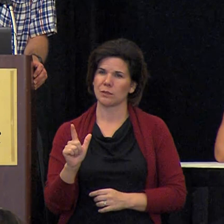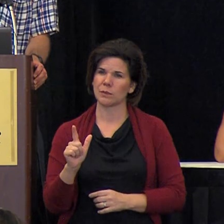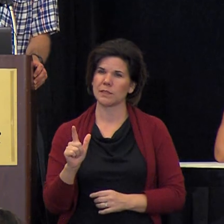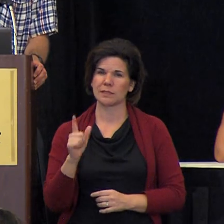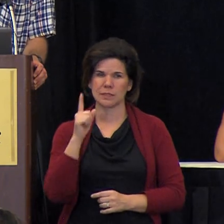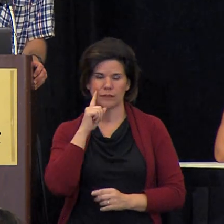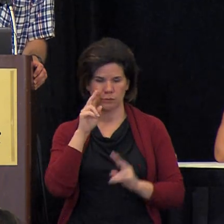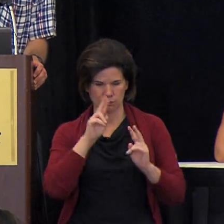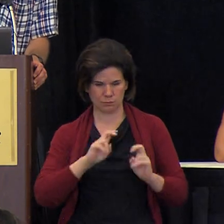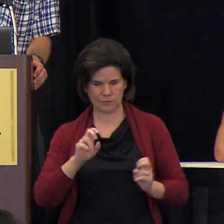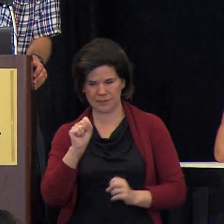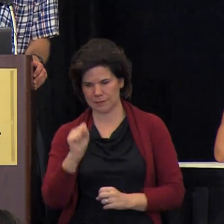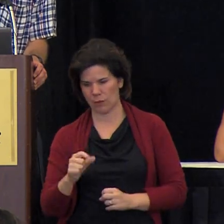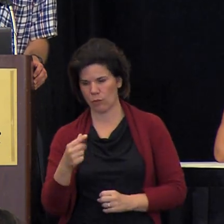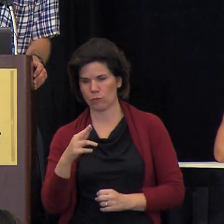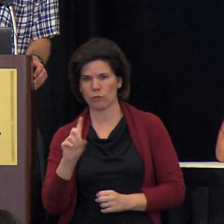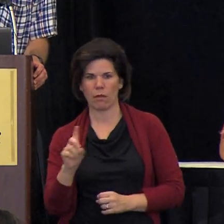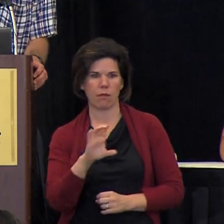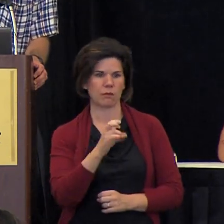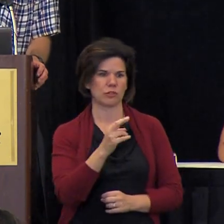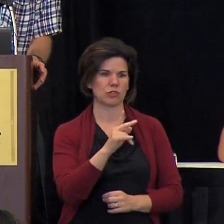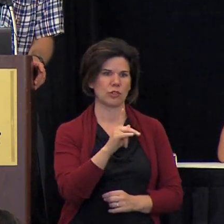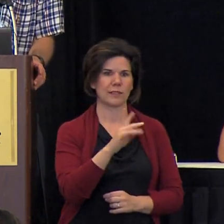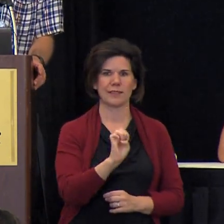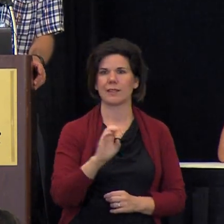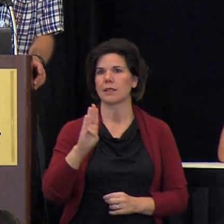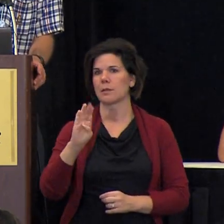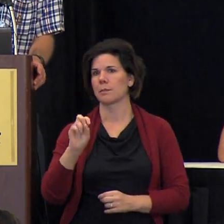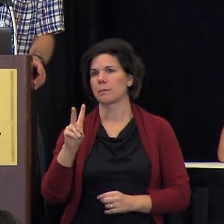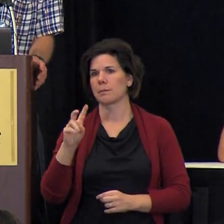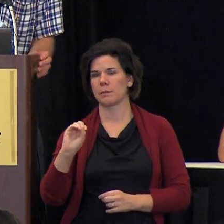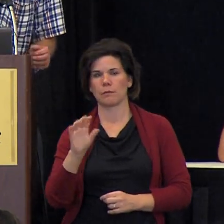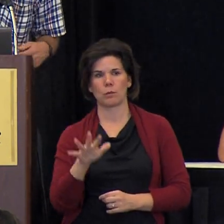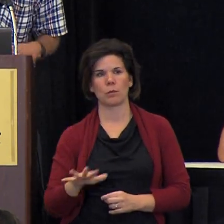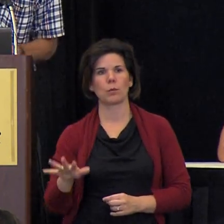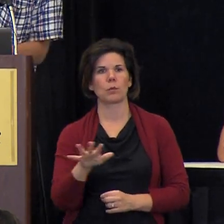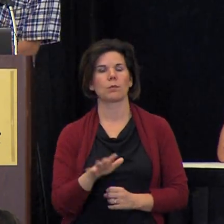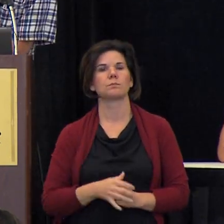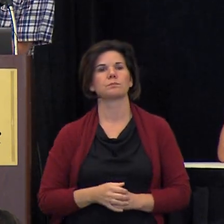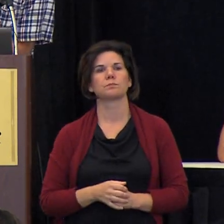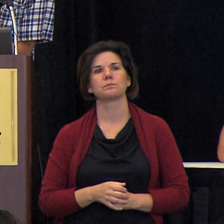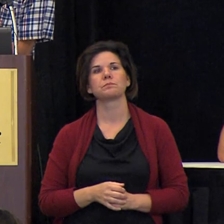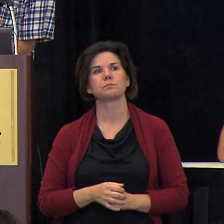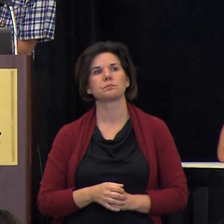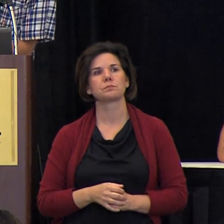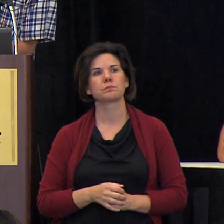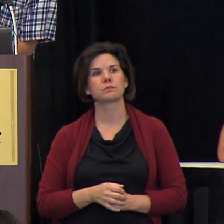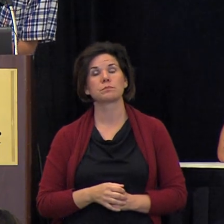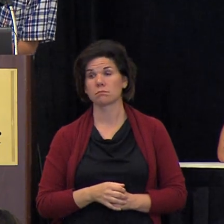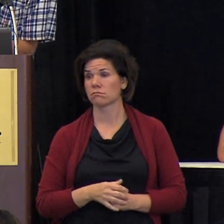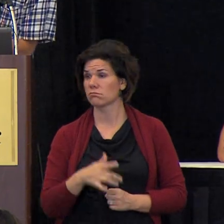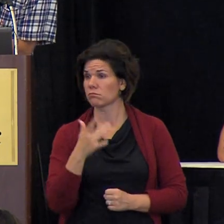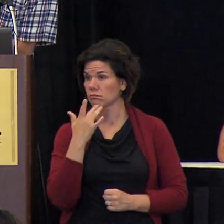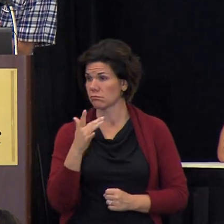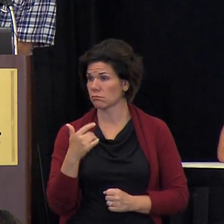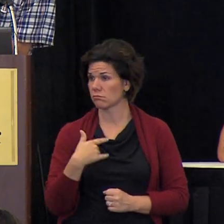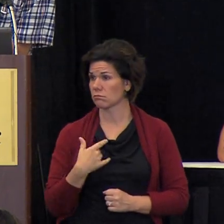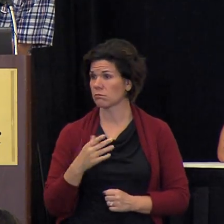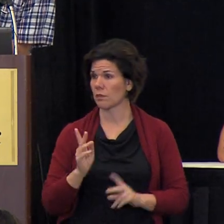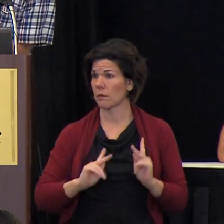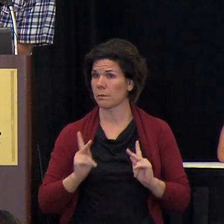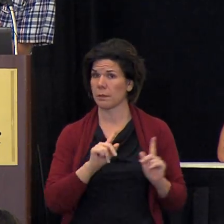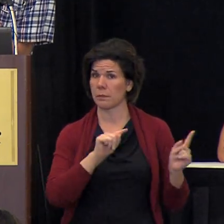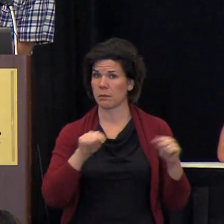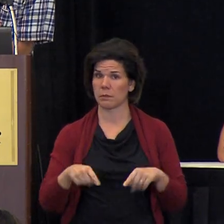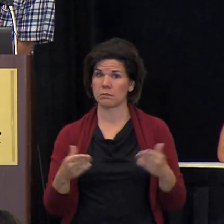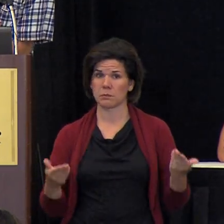when you look at south grand and cherokee and the bevo area um i i think i think it's we're lucky to have refugees coming here